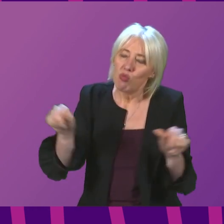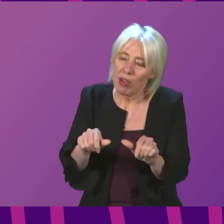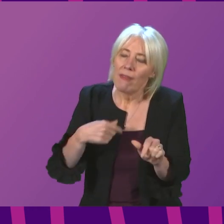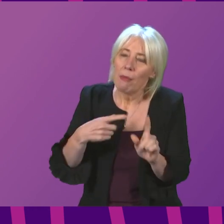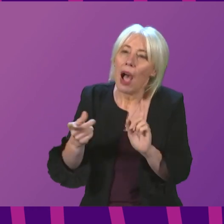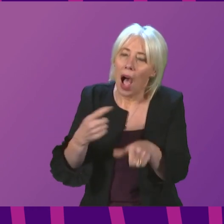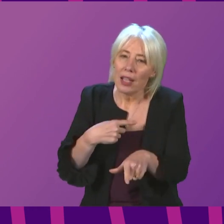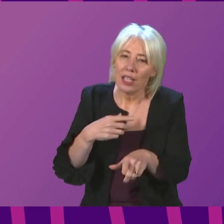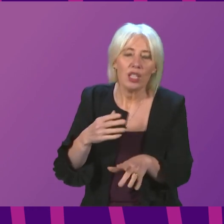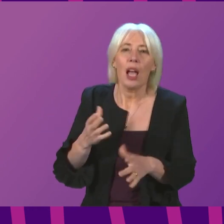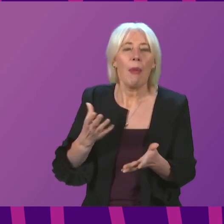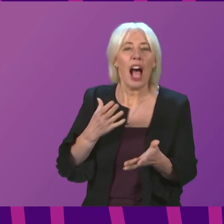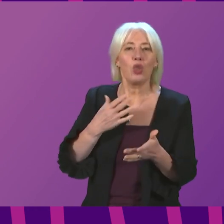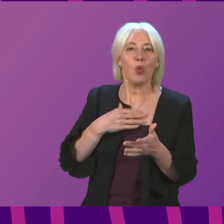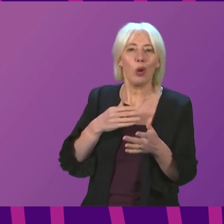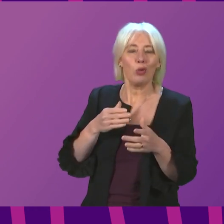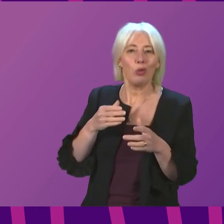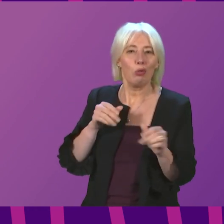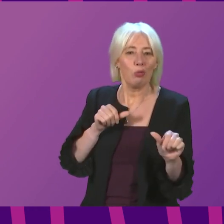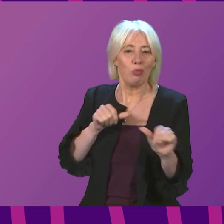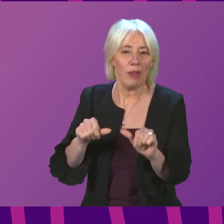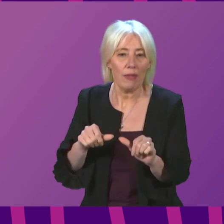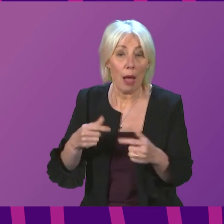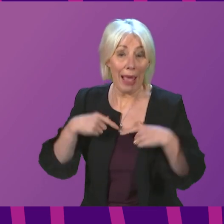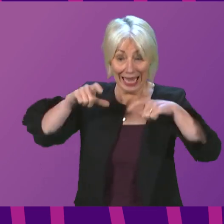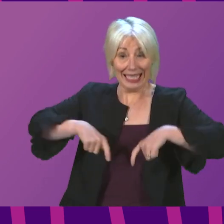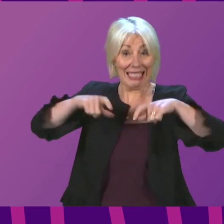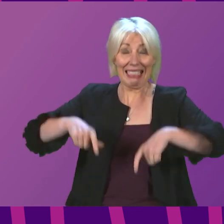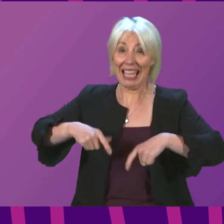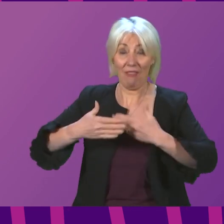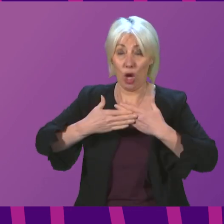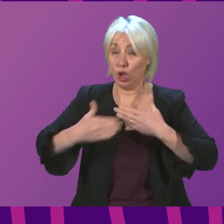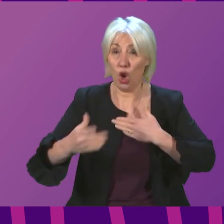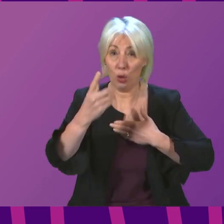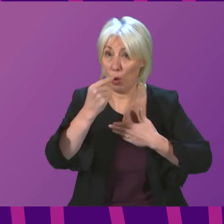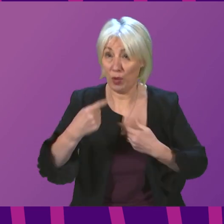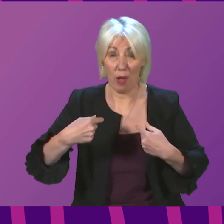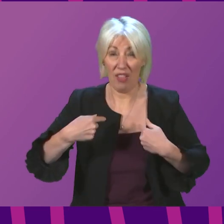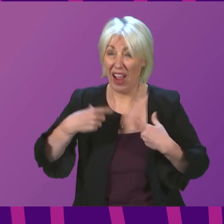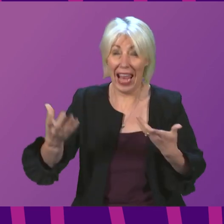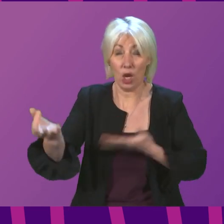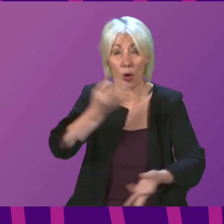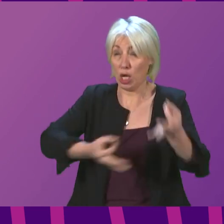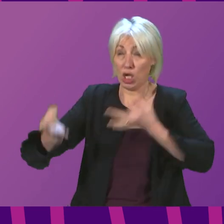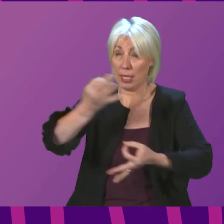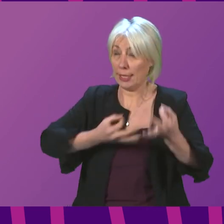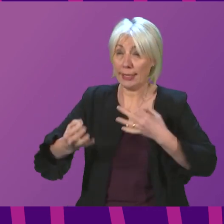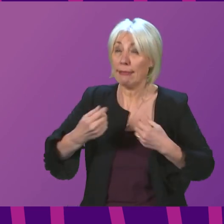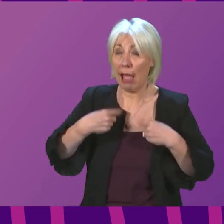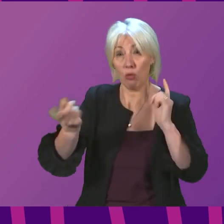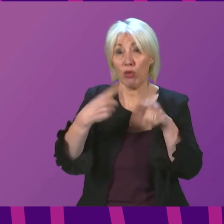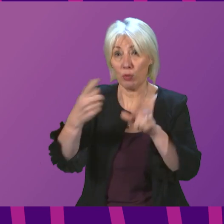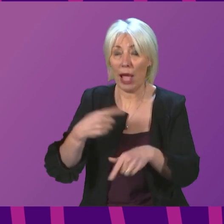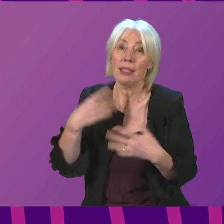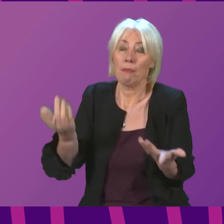than stinting on the answers I give people to stay here for as long as is required to answer all of the questions that members have for me. That, of course, is a